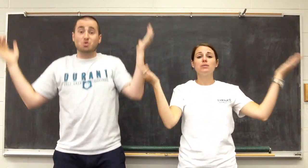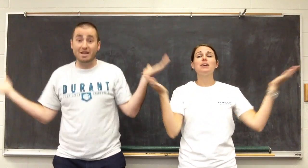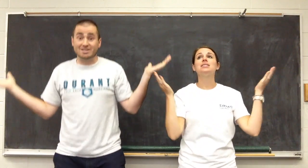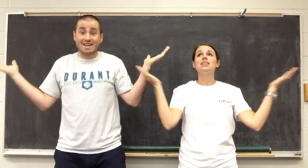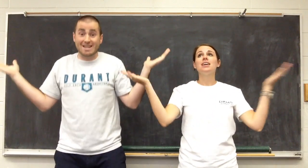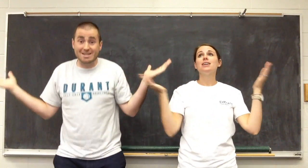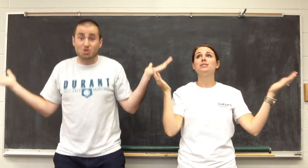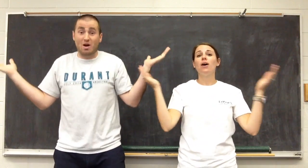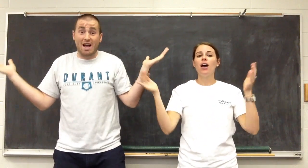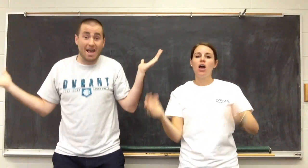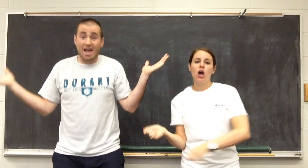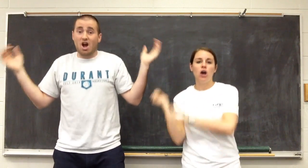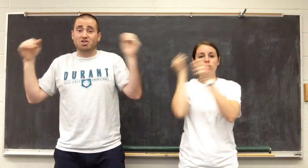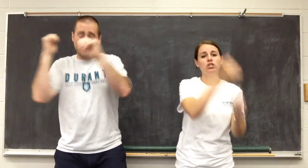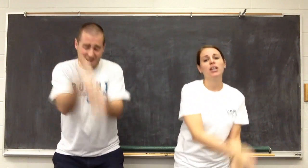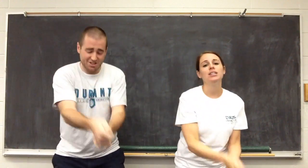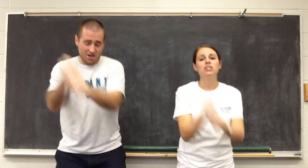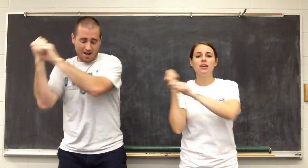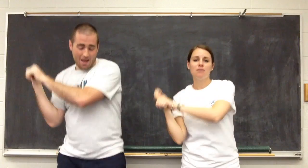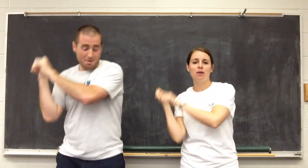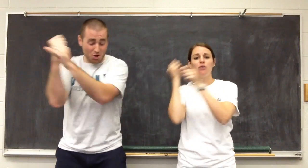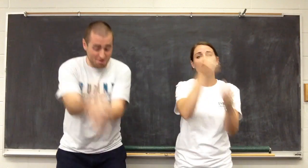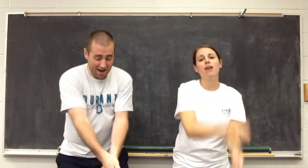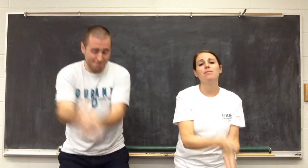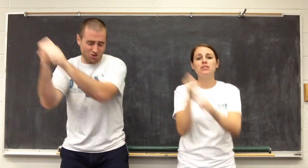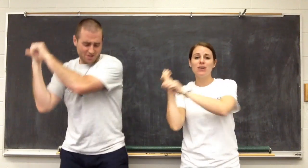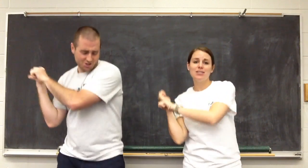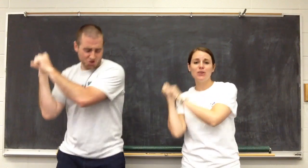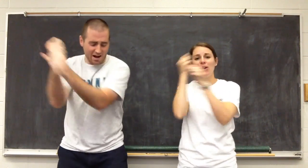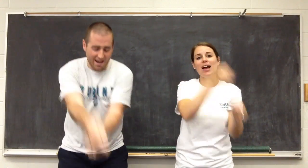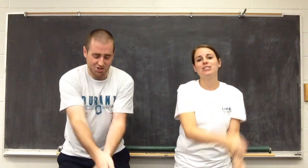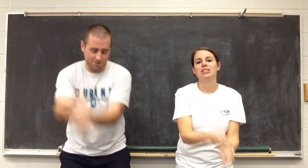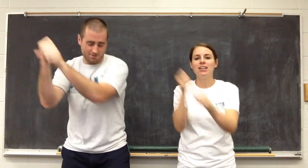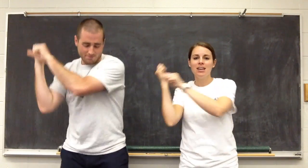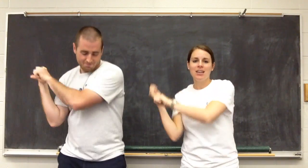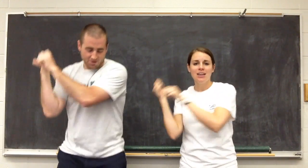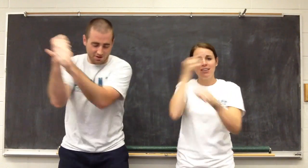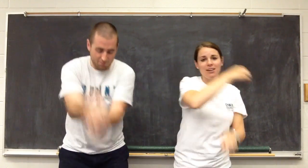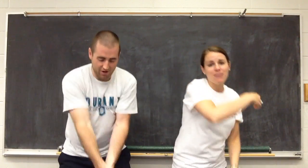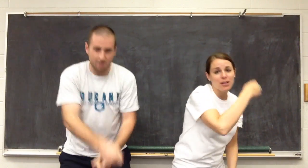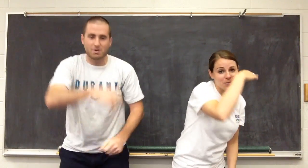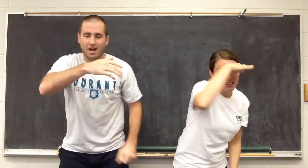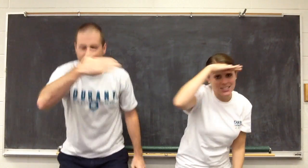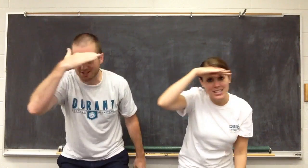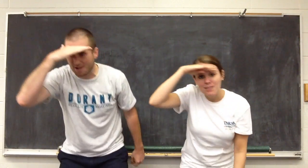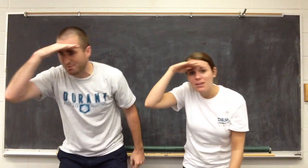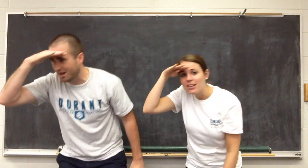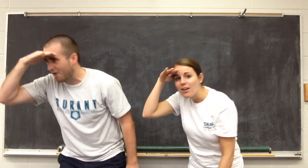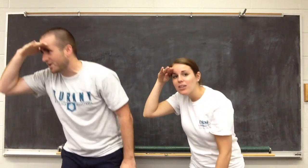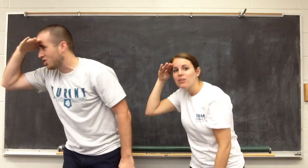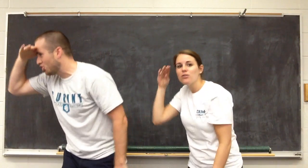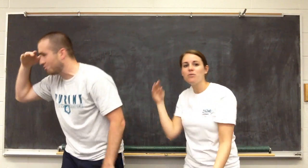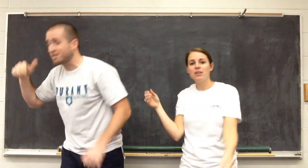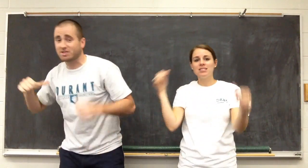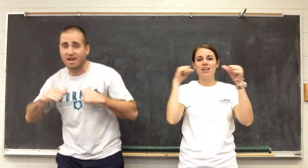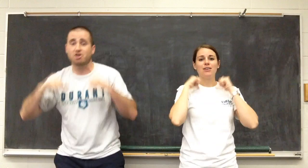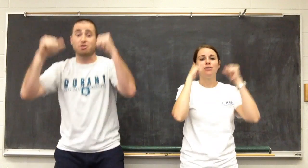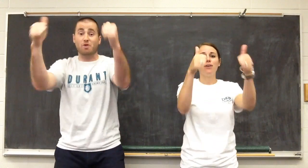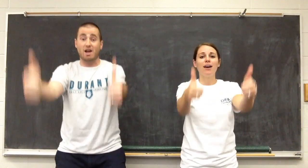places, why, are changed by human-environmental interaction. Yeah, they develop a landscape, allowing humans there to thrive.